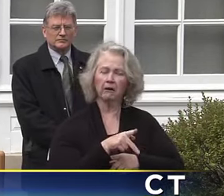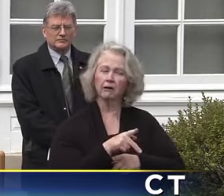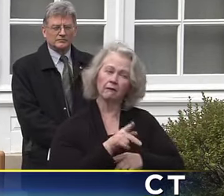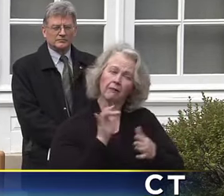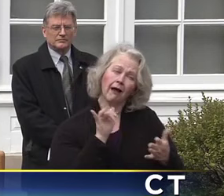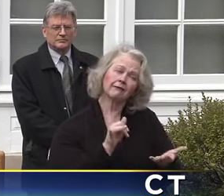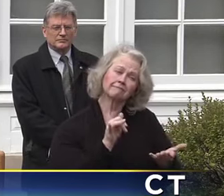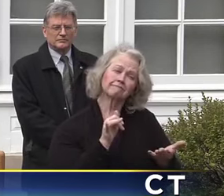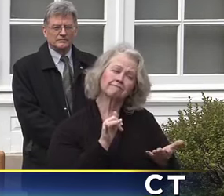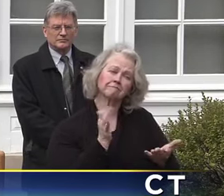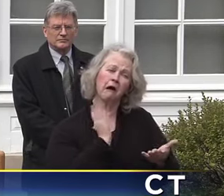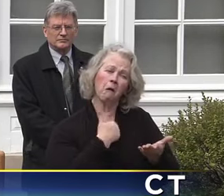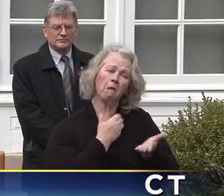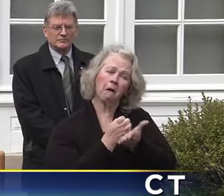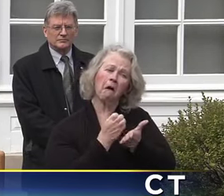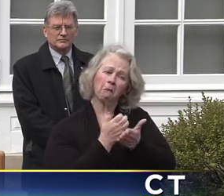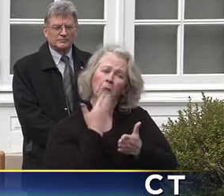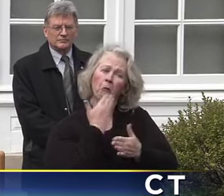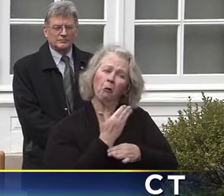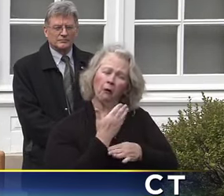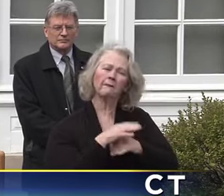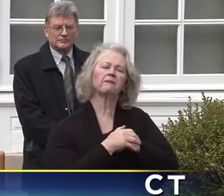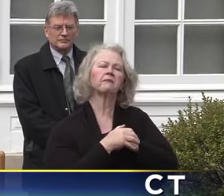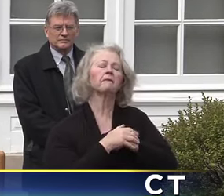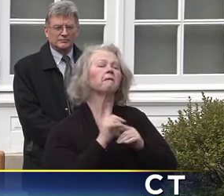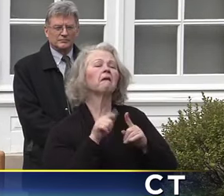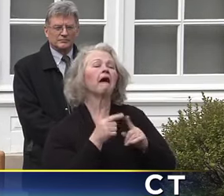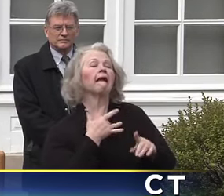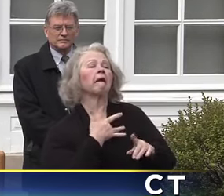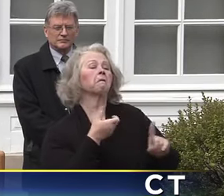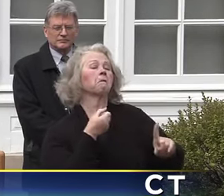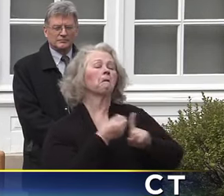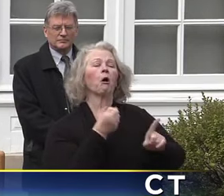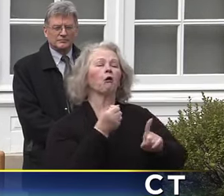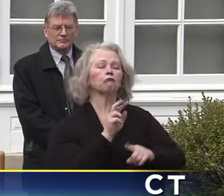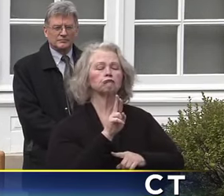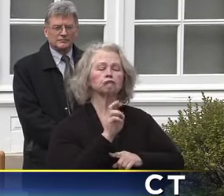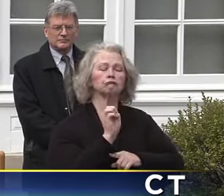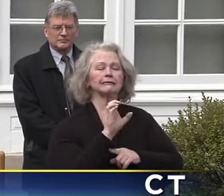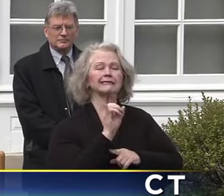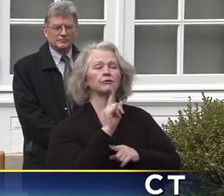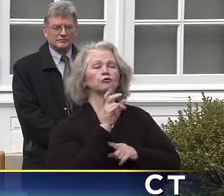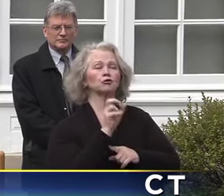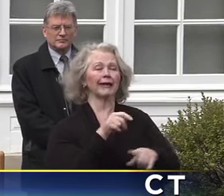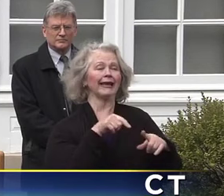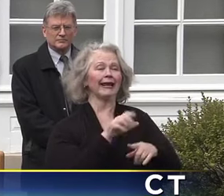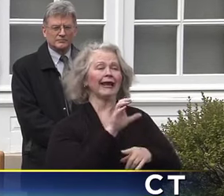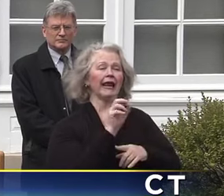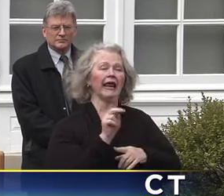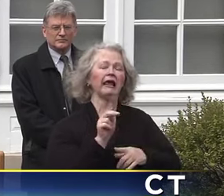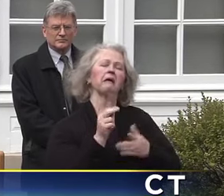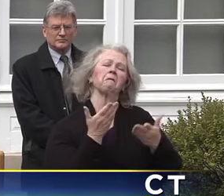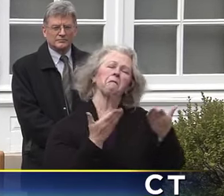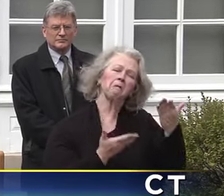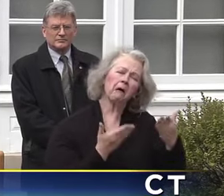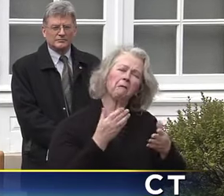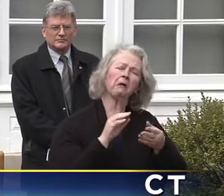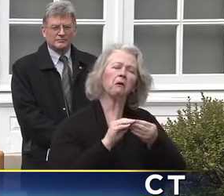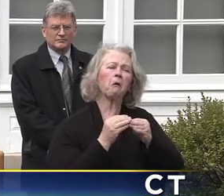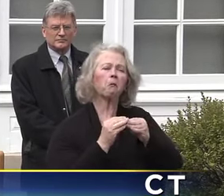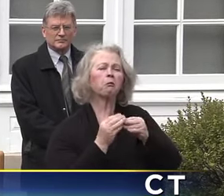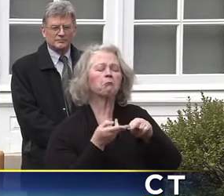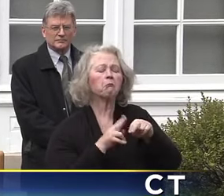time. Usually when a recession comes in a place like Connecticut, maybe the numbers go up to